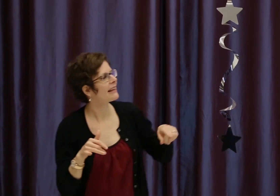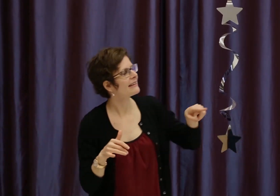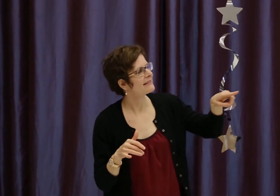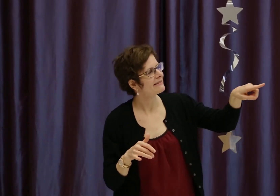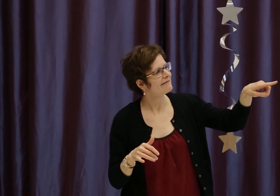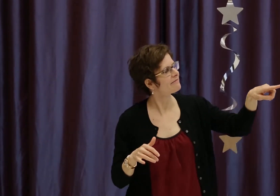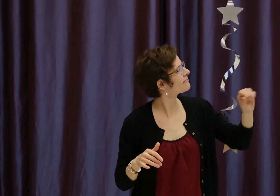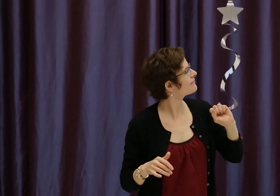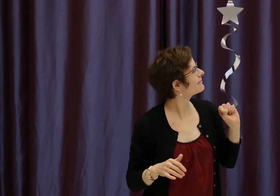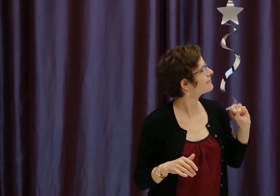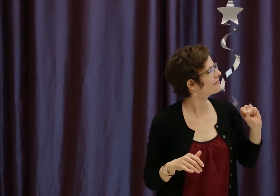curriculum.